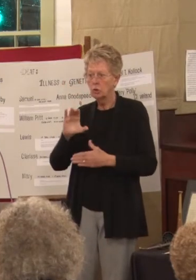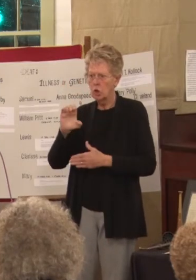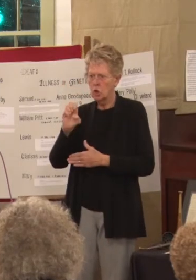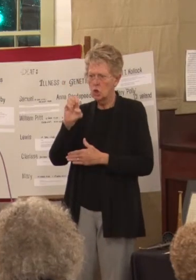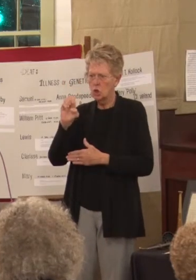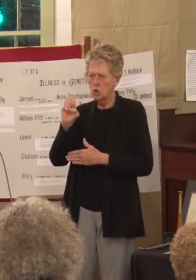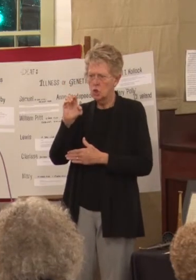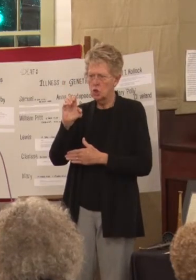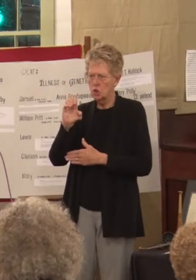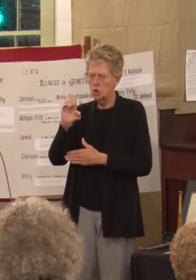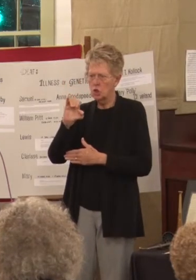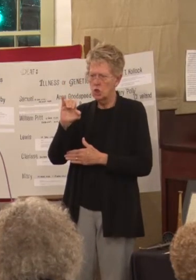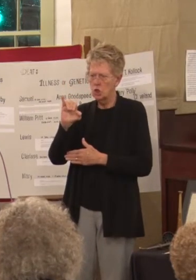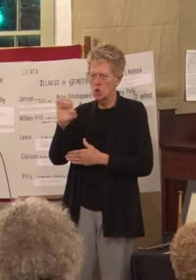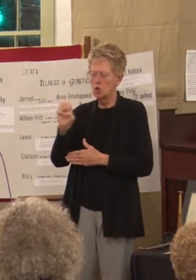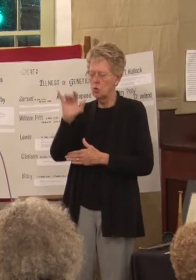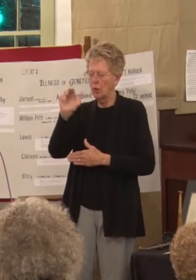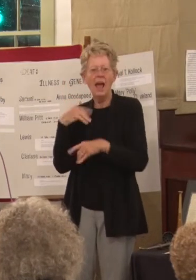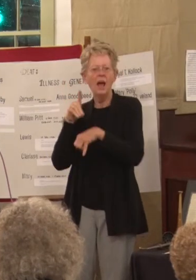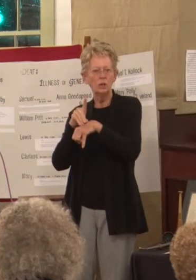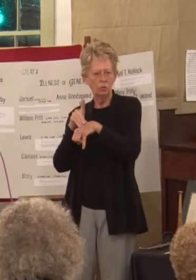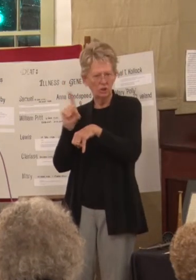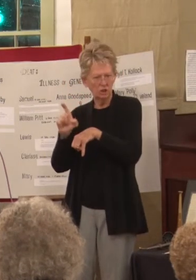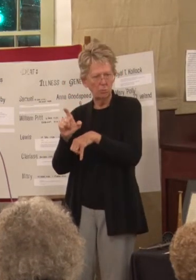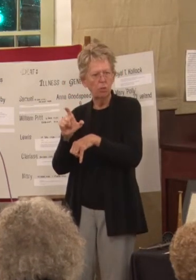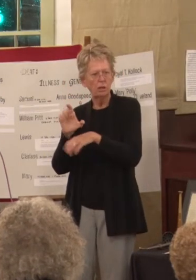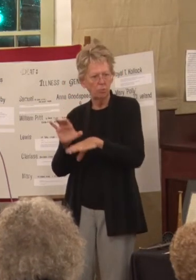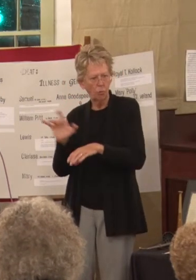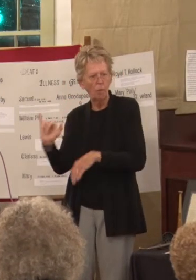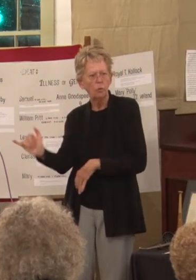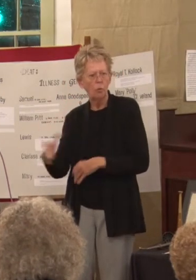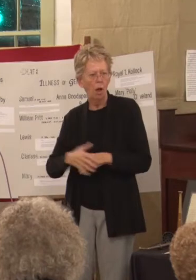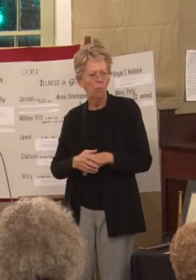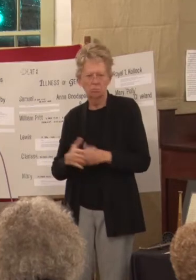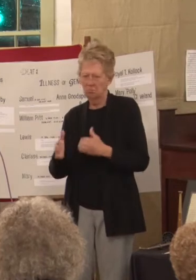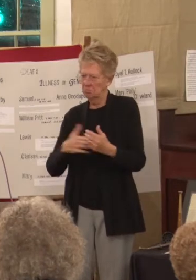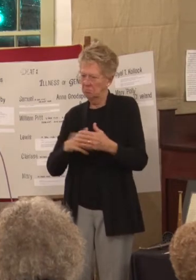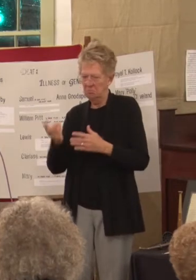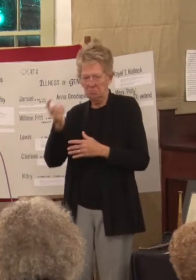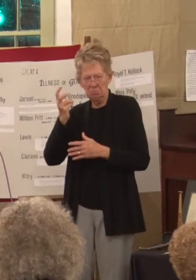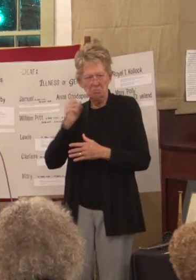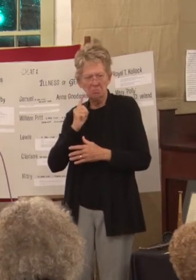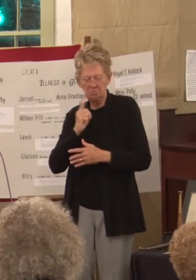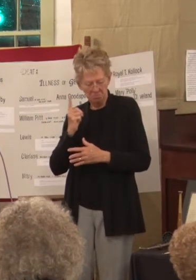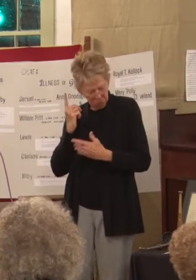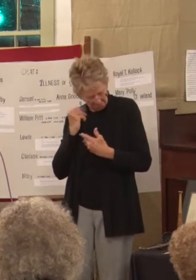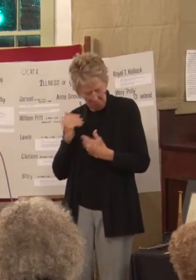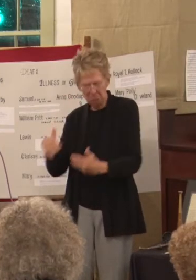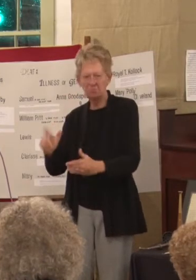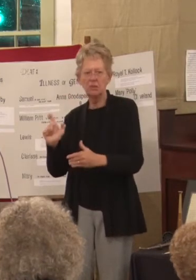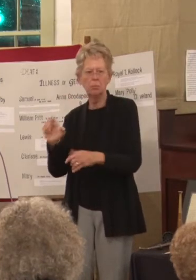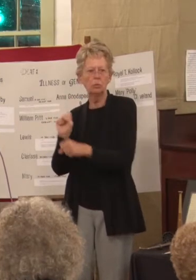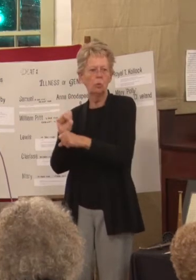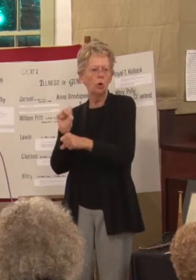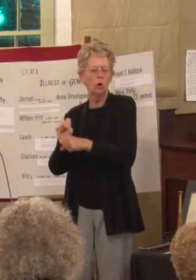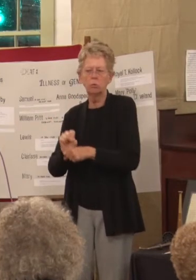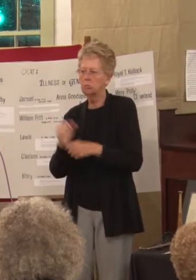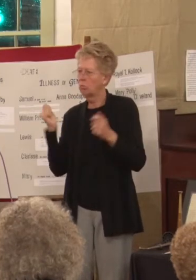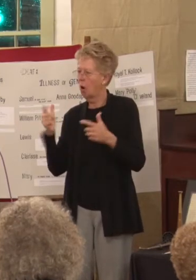also had duties as well. And so, it was just interesting. Everybody helped each other,